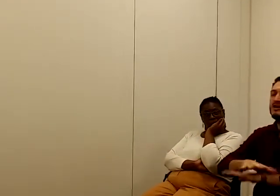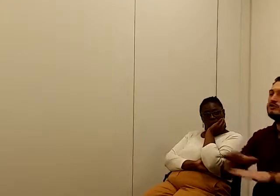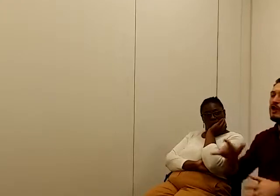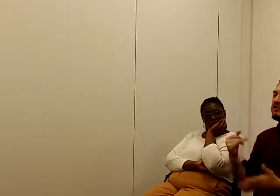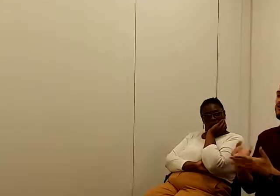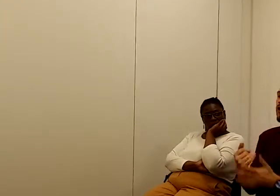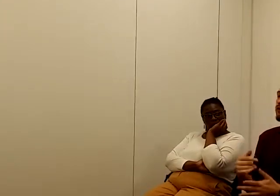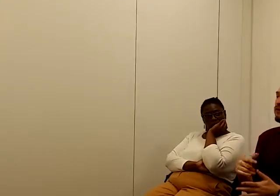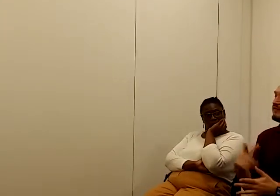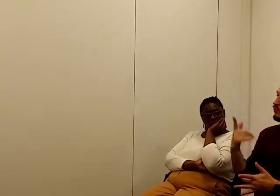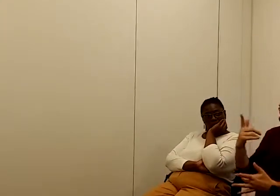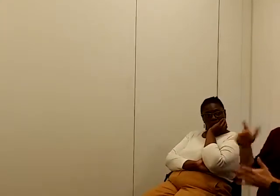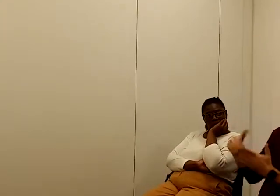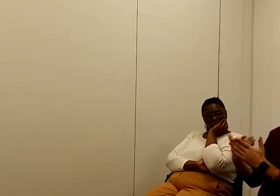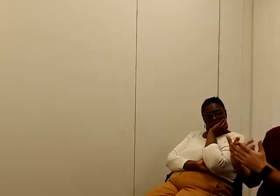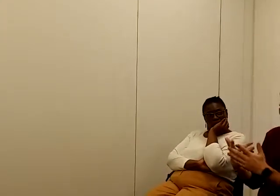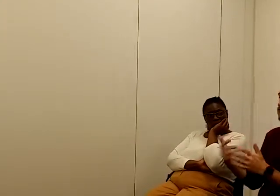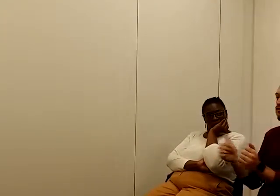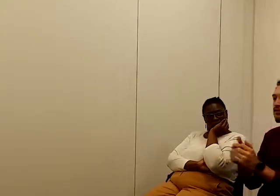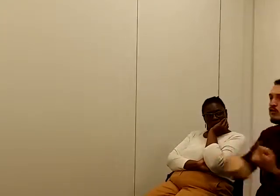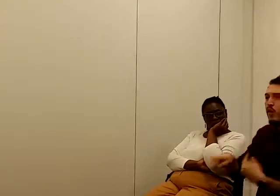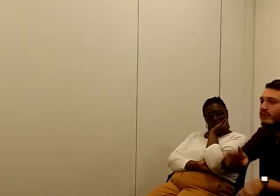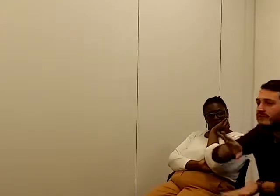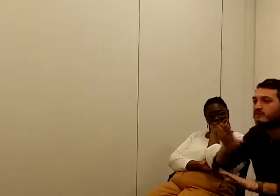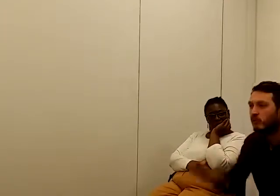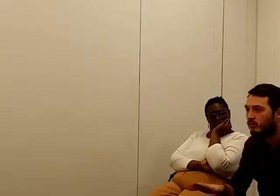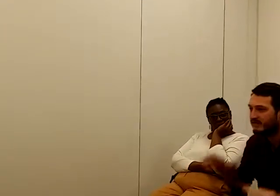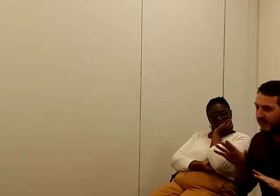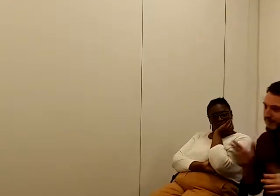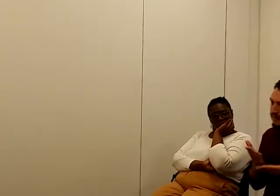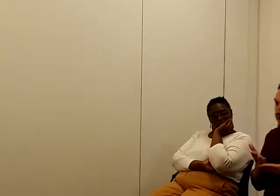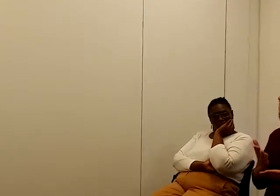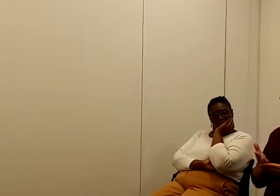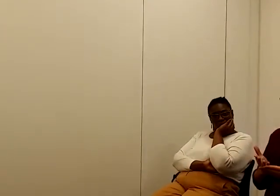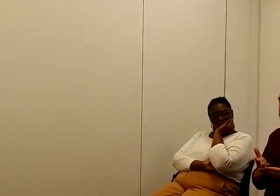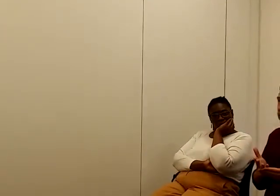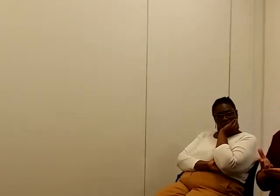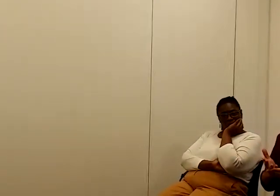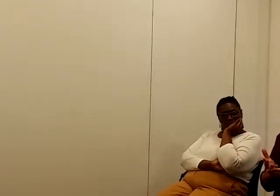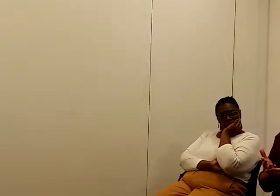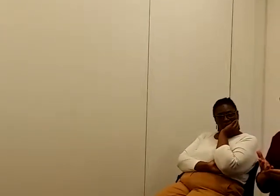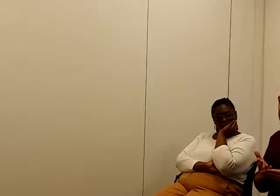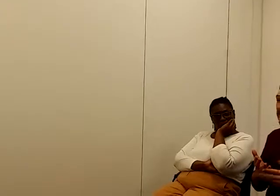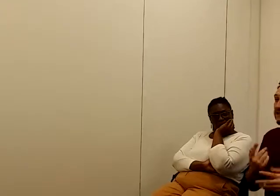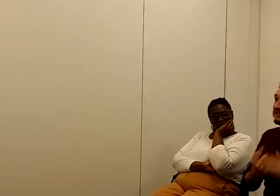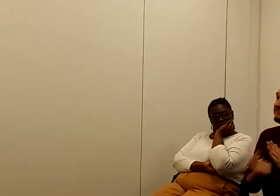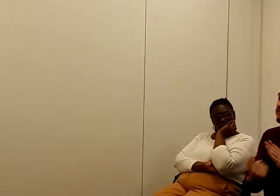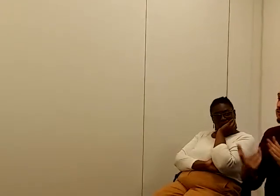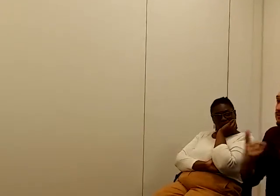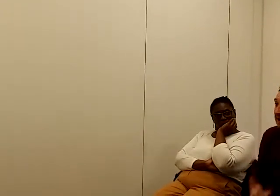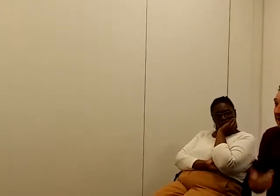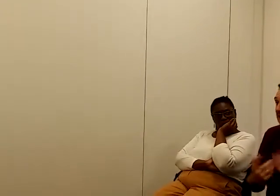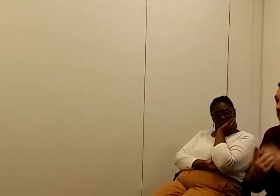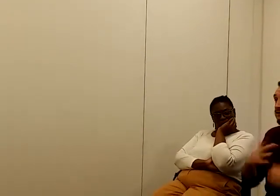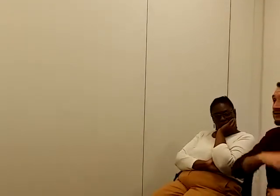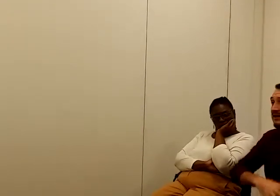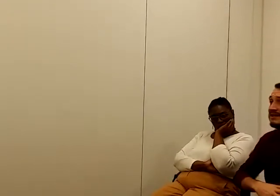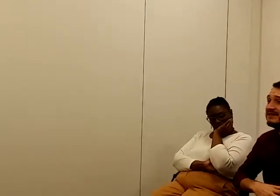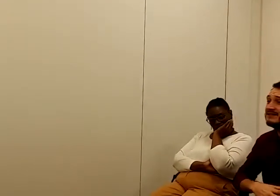is the way it's done. We need to be campaigning to get payments and payments back to what we were with the legacy benefits. You know, I don't see